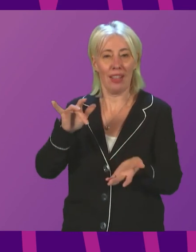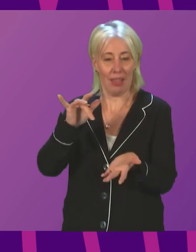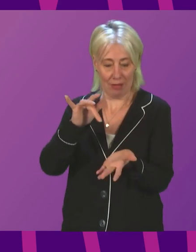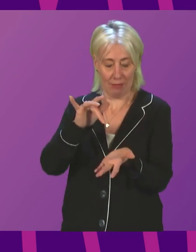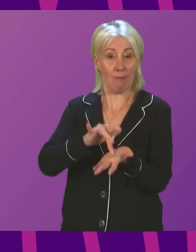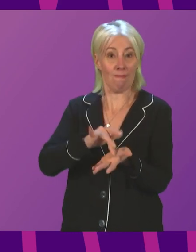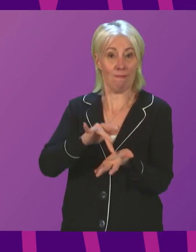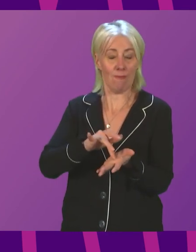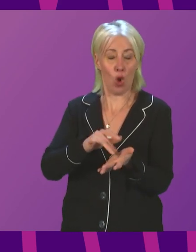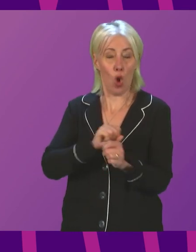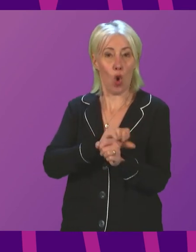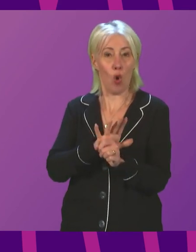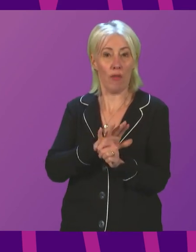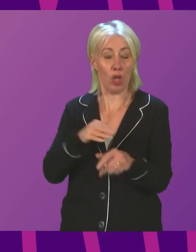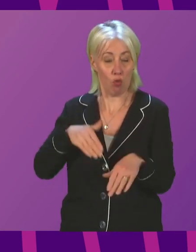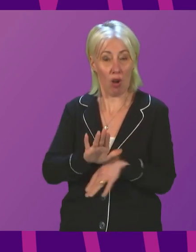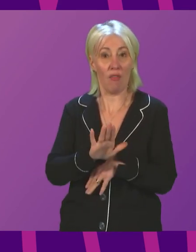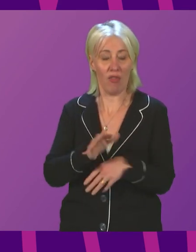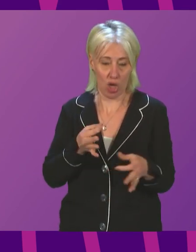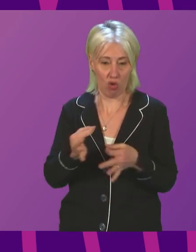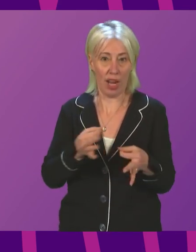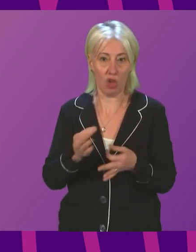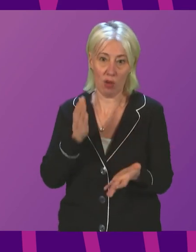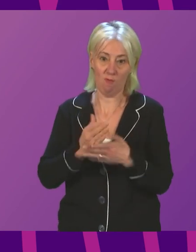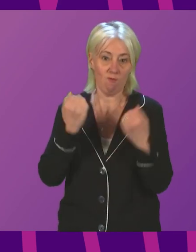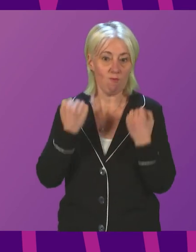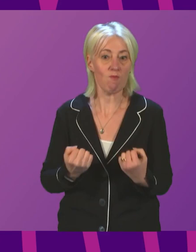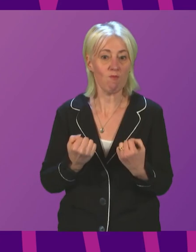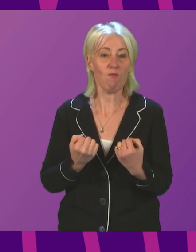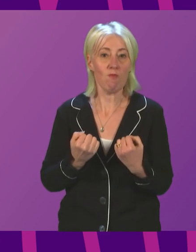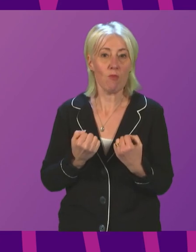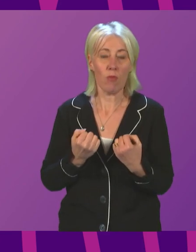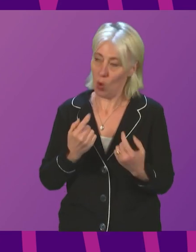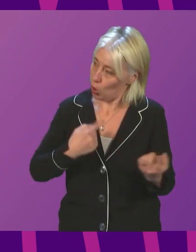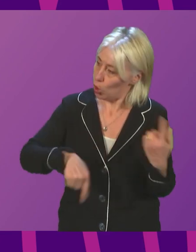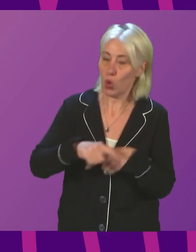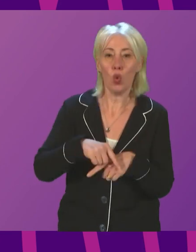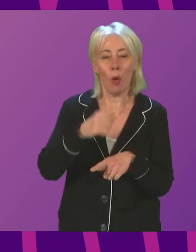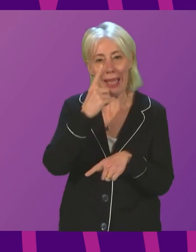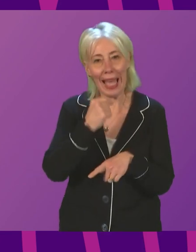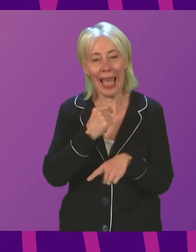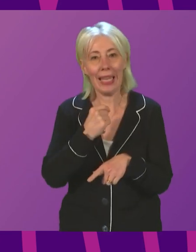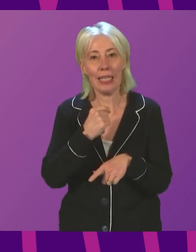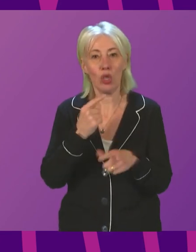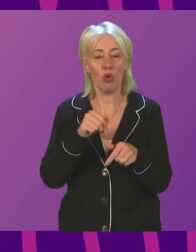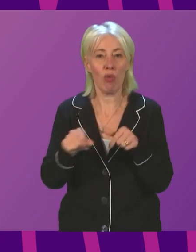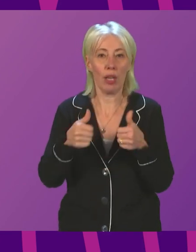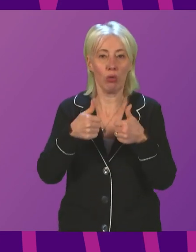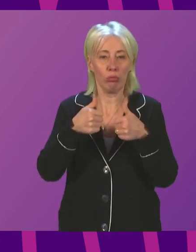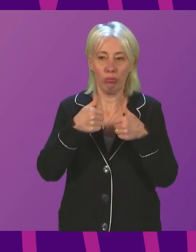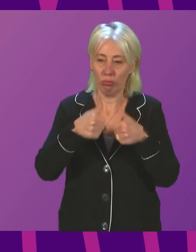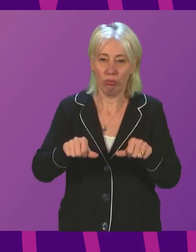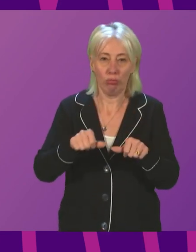COVID recovery strategy is the determination to ensure that we do all that we can to eradicate